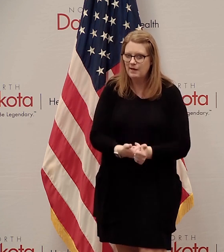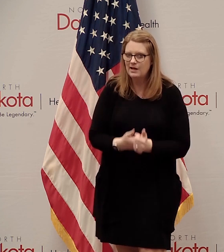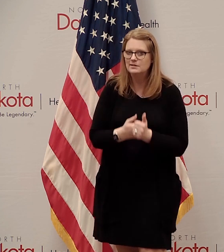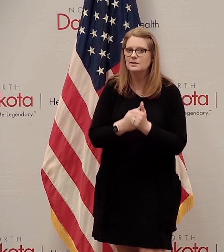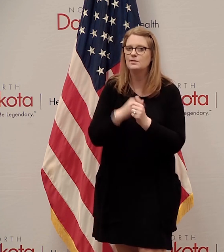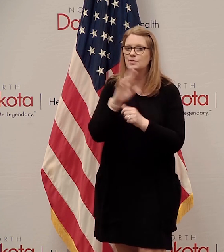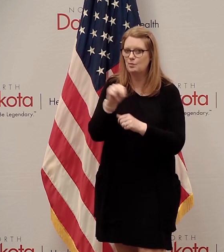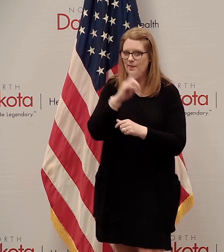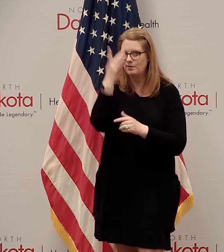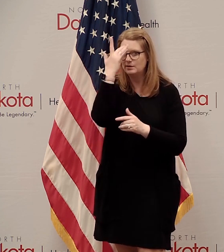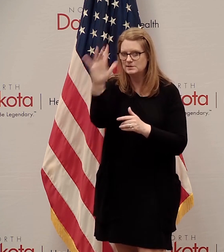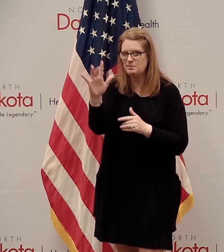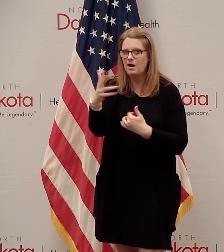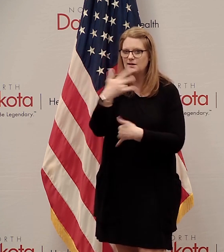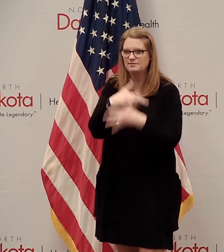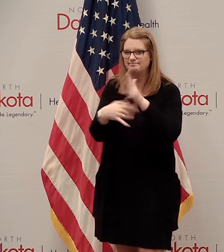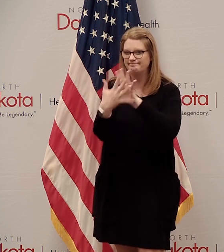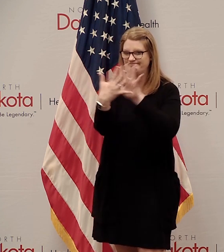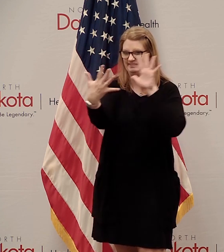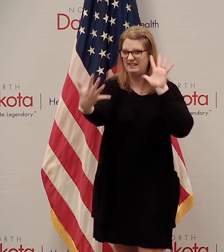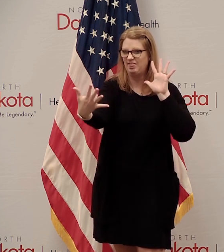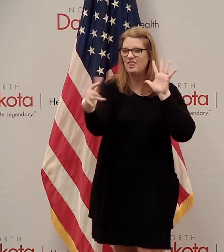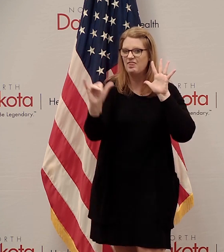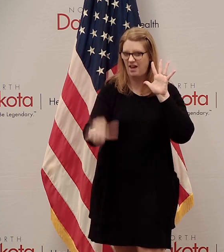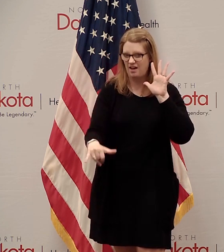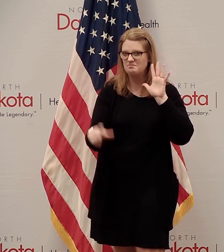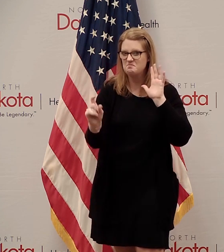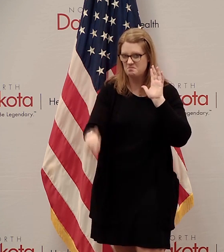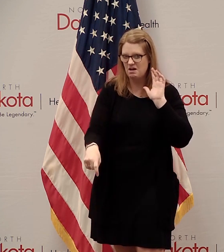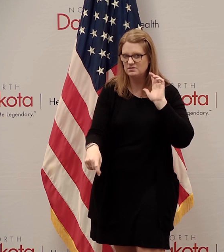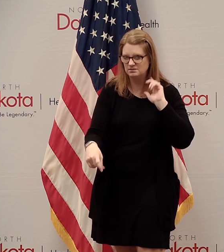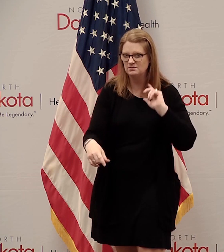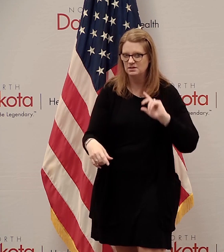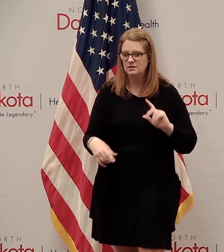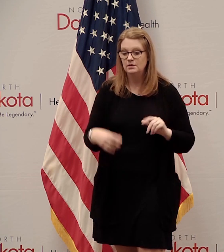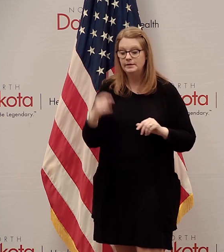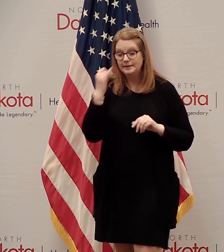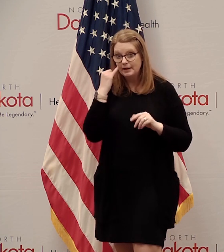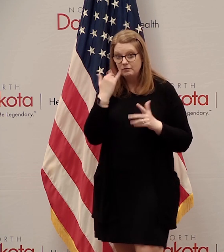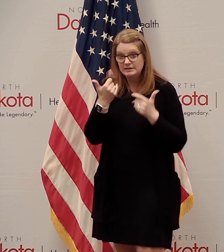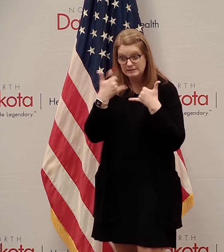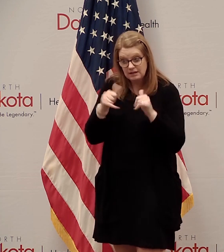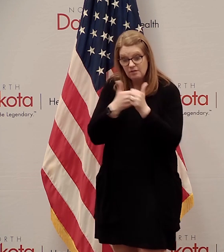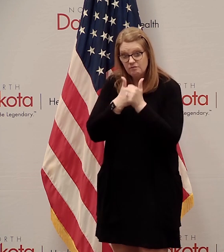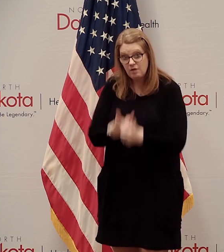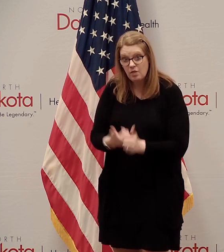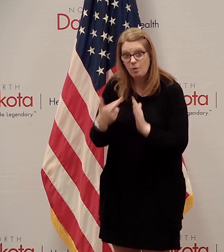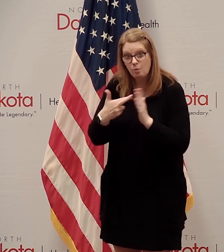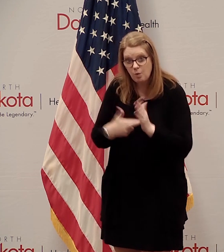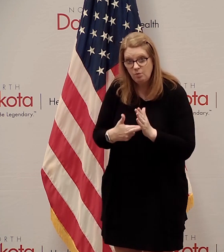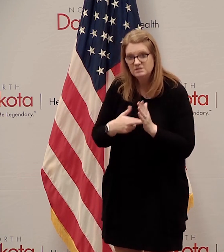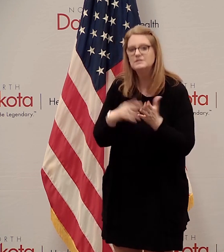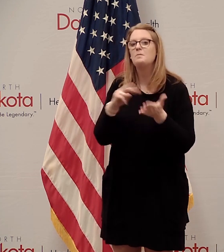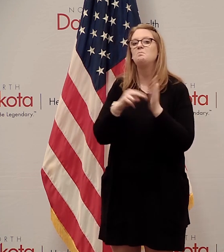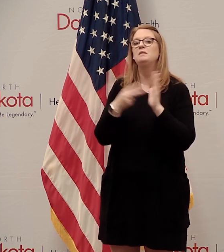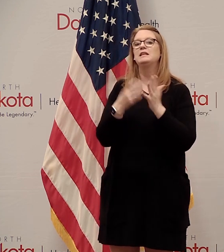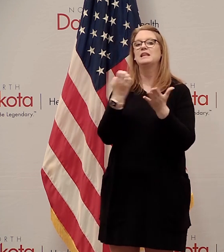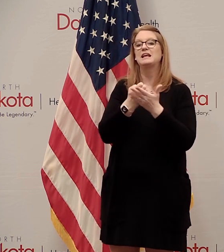distancing guidelines. The better we perform, the sooner we can have everybody have our economy rolling again.